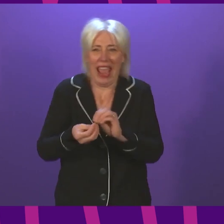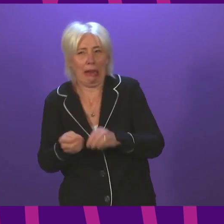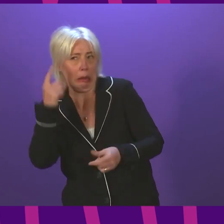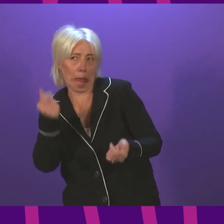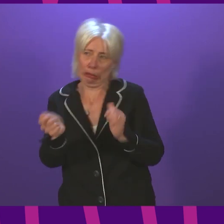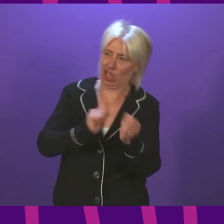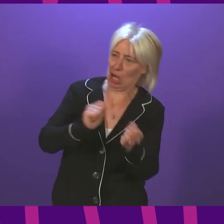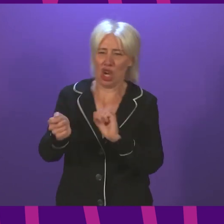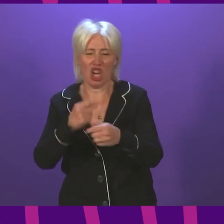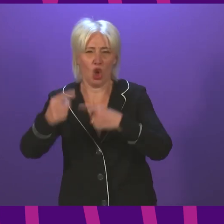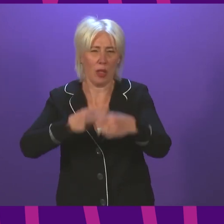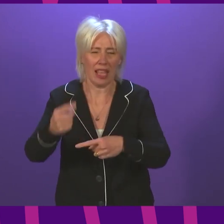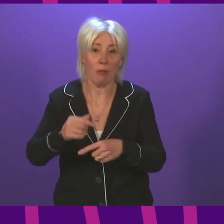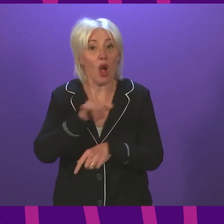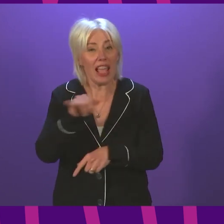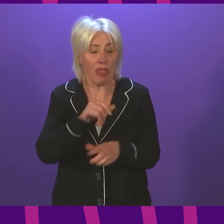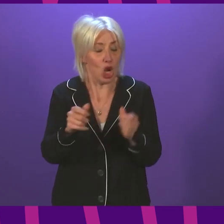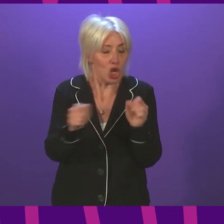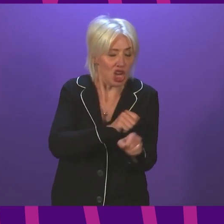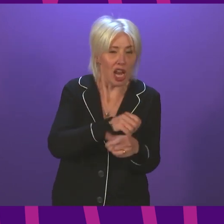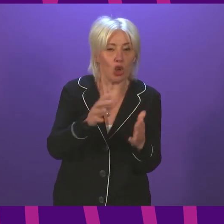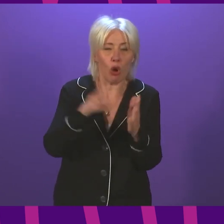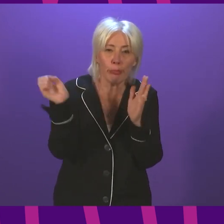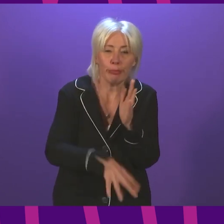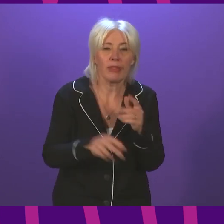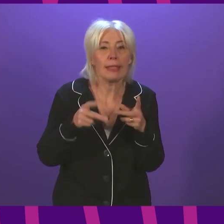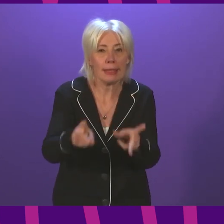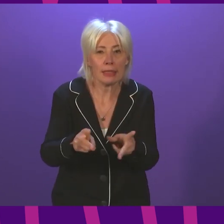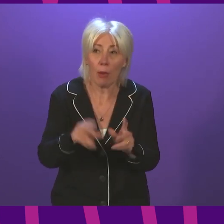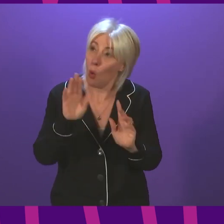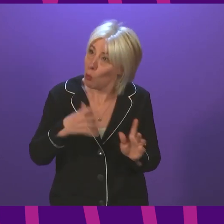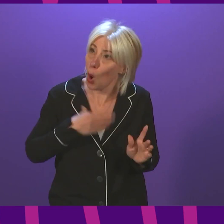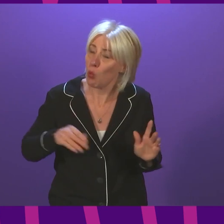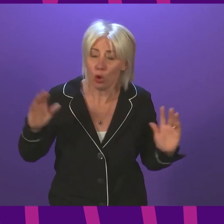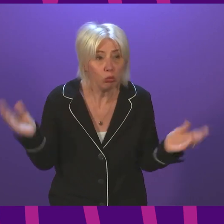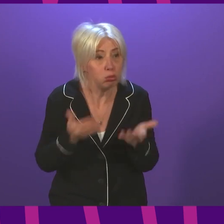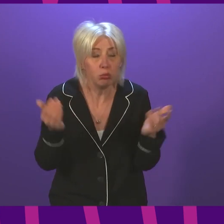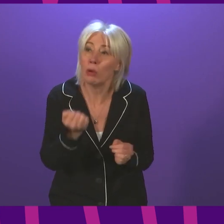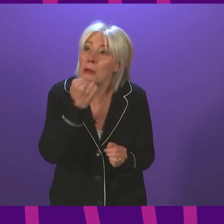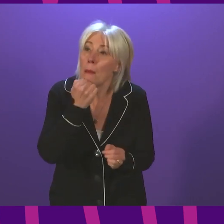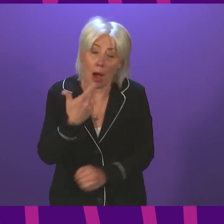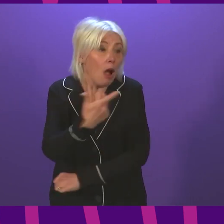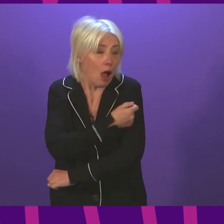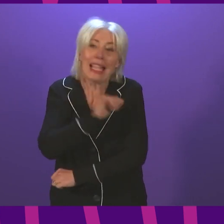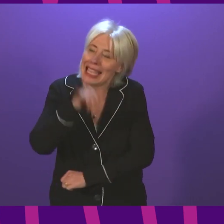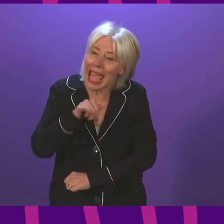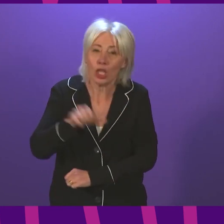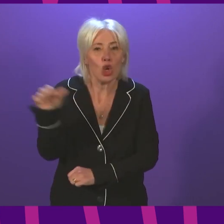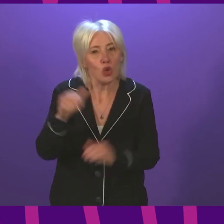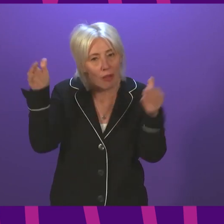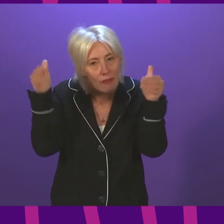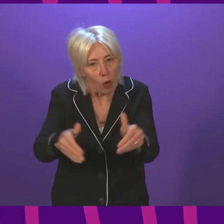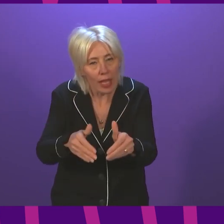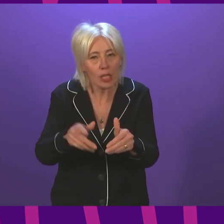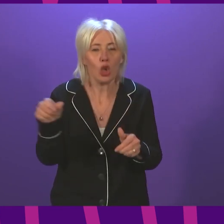or ditch this system? Finally, we all want to increase vaccine uptake. That should be the focus. So we should be making it